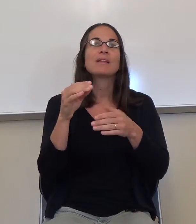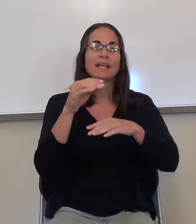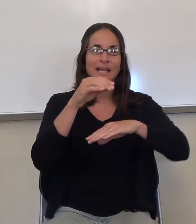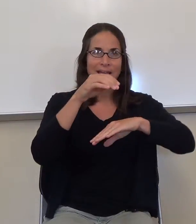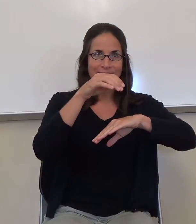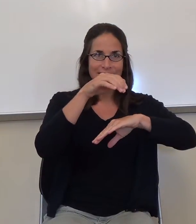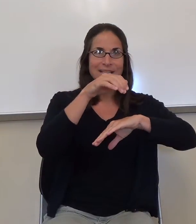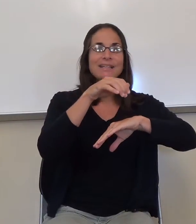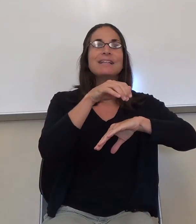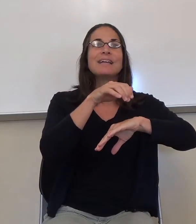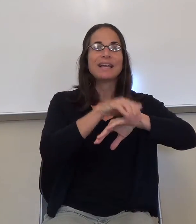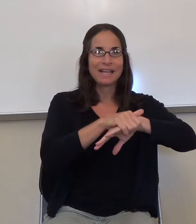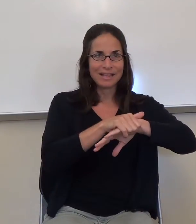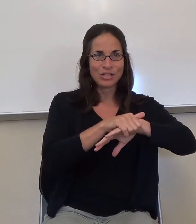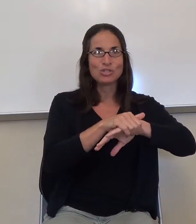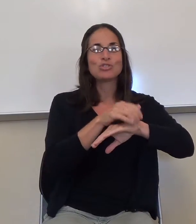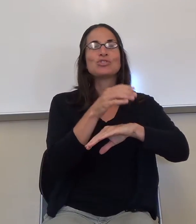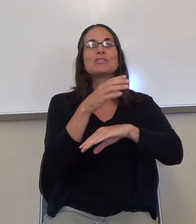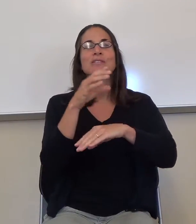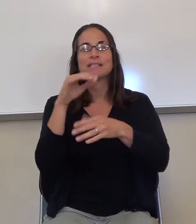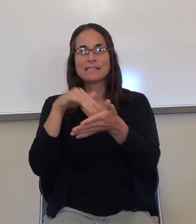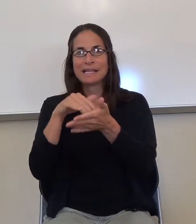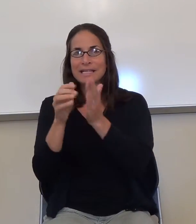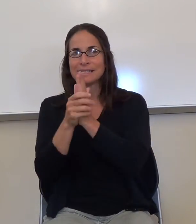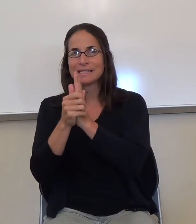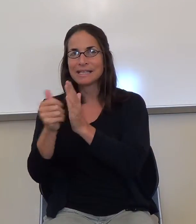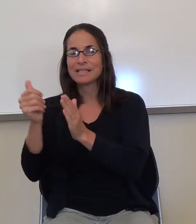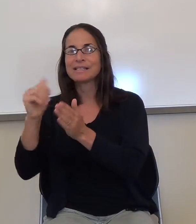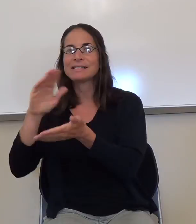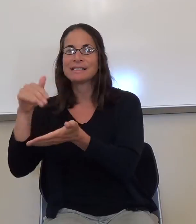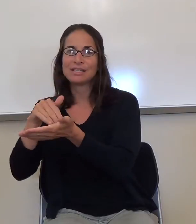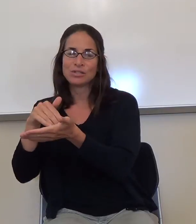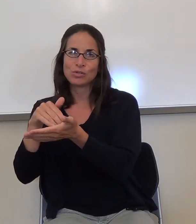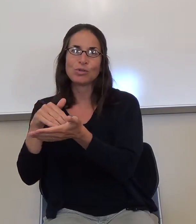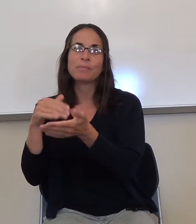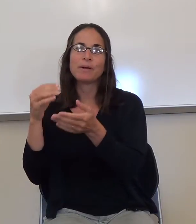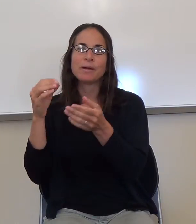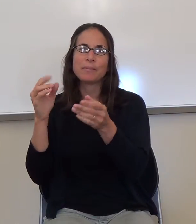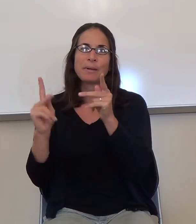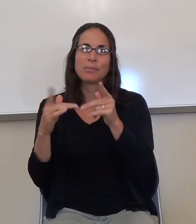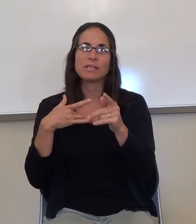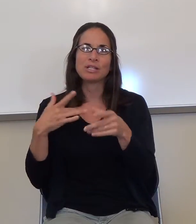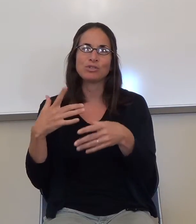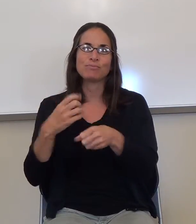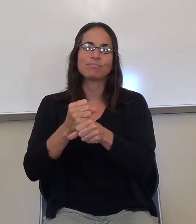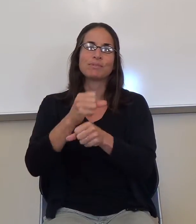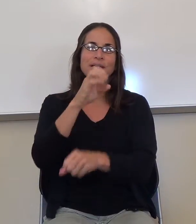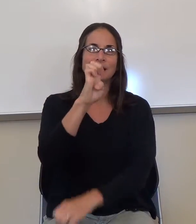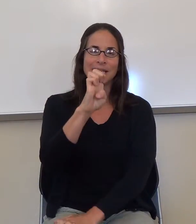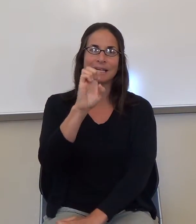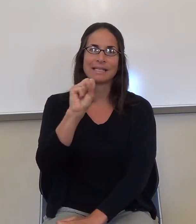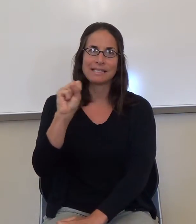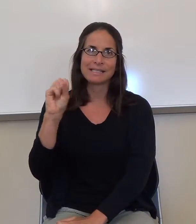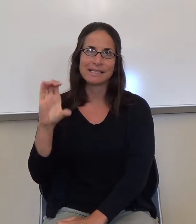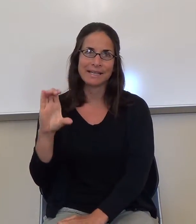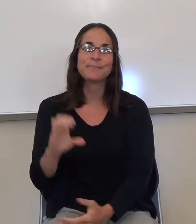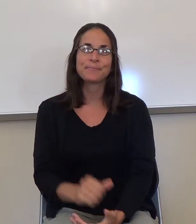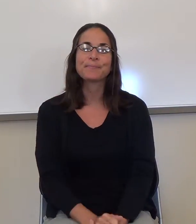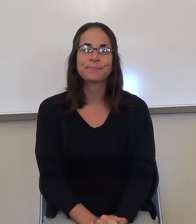So you'll hear that referred to as either the ESSC or the English Center, okay? So that's on that side. Then